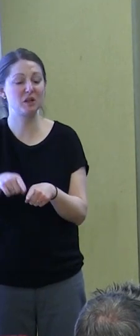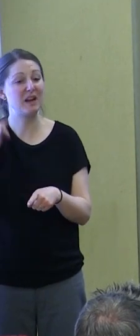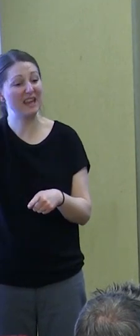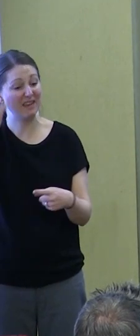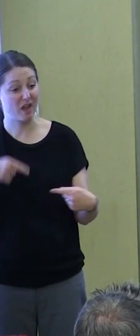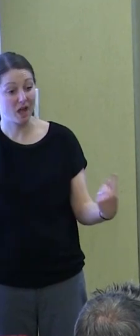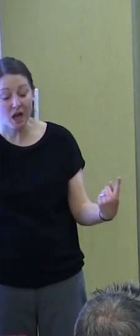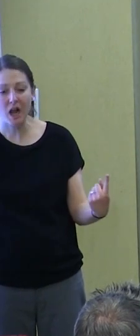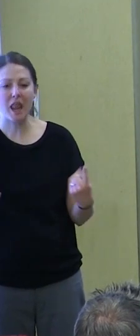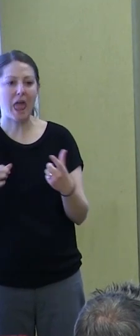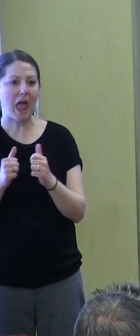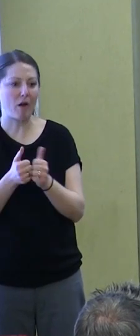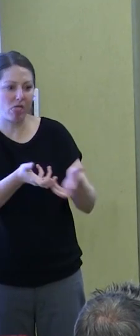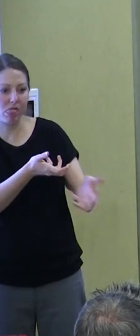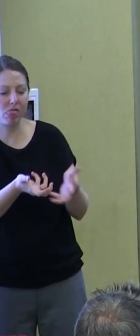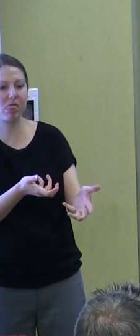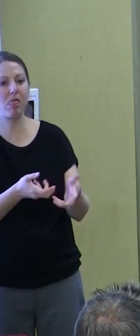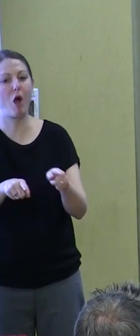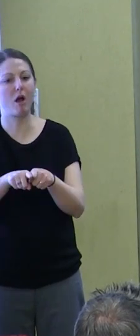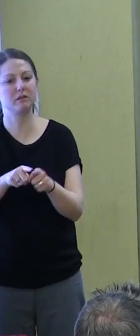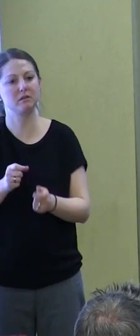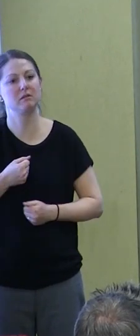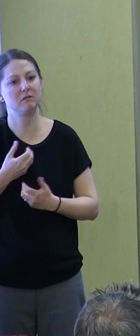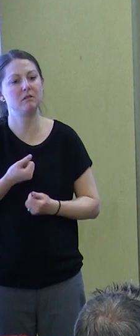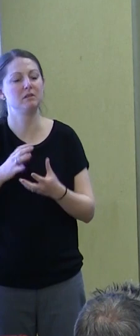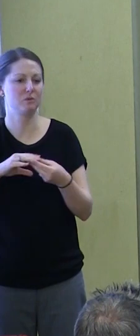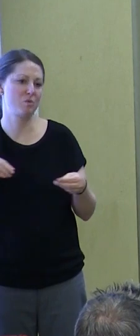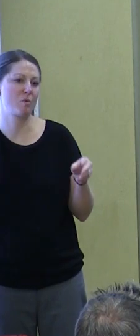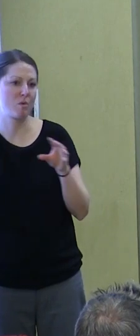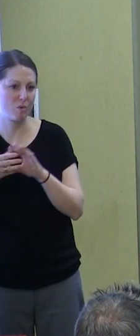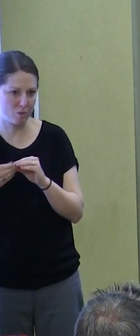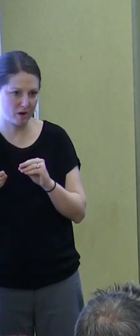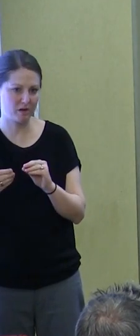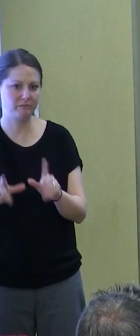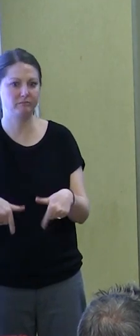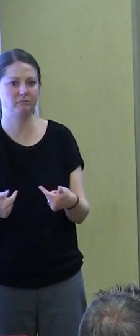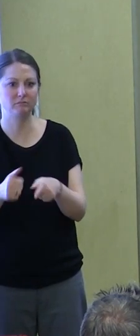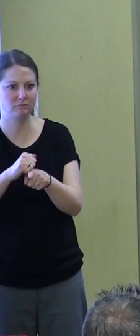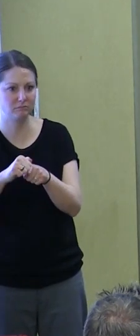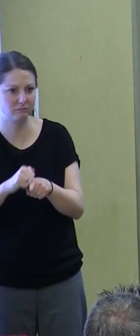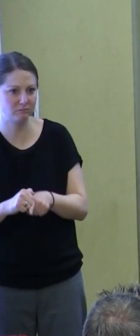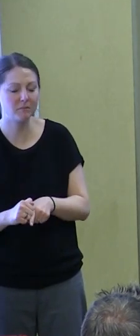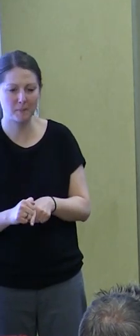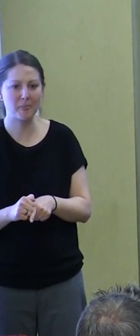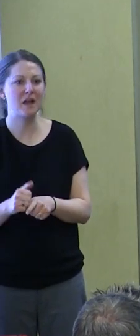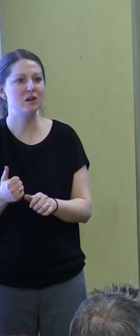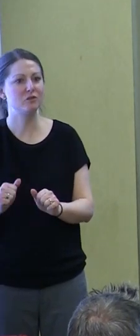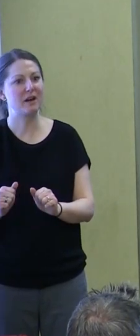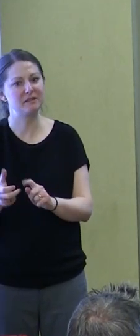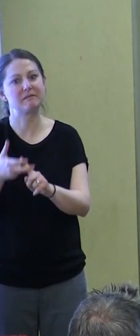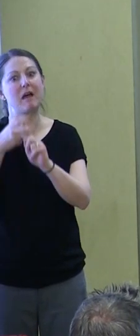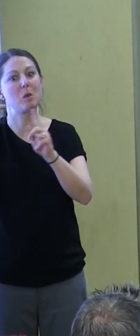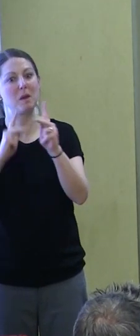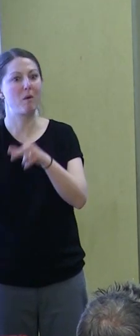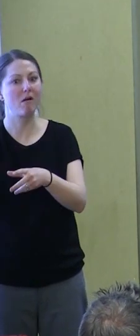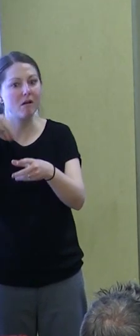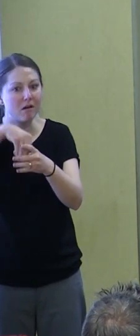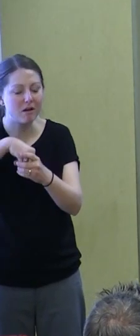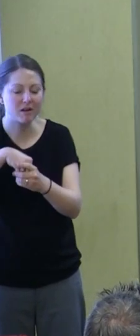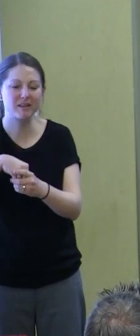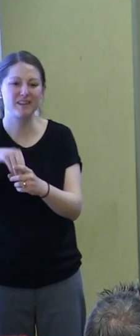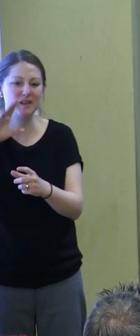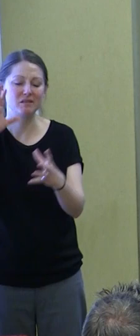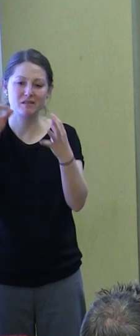and of storytelling. This is how we start to get others to join us in our efforts, to make a case for why our approach